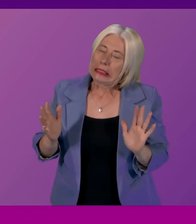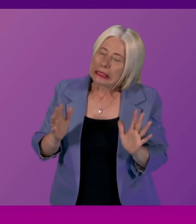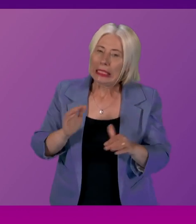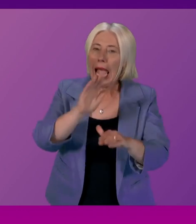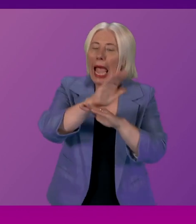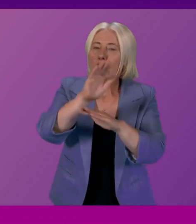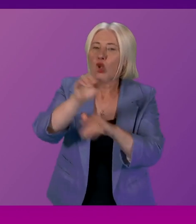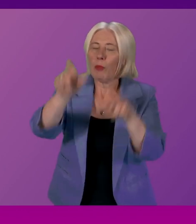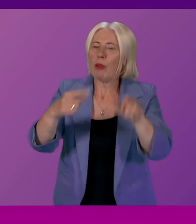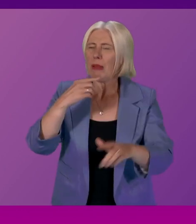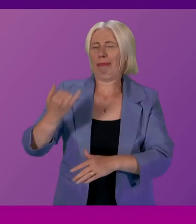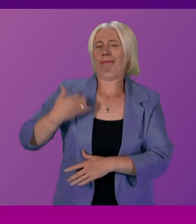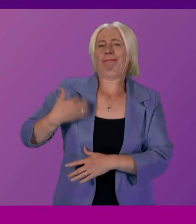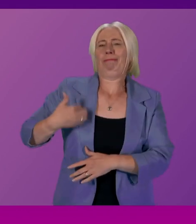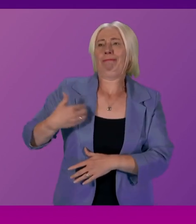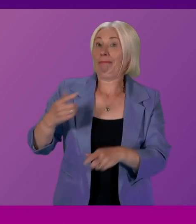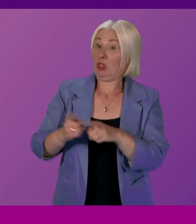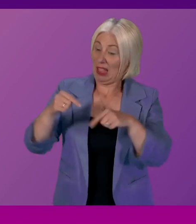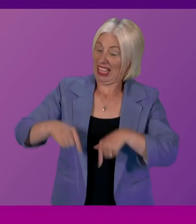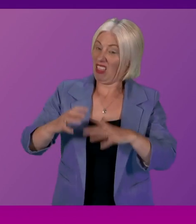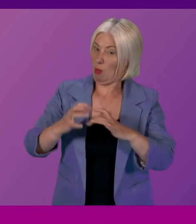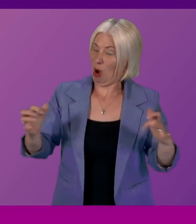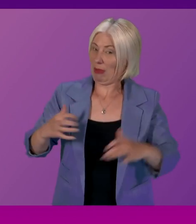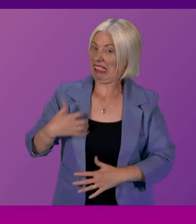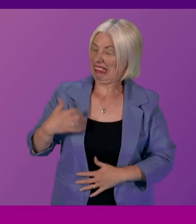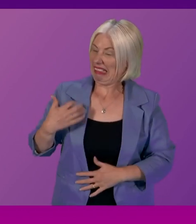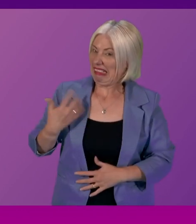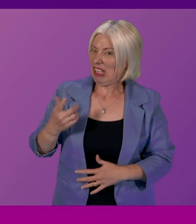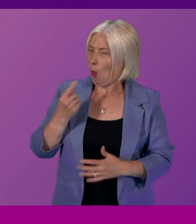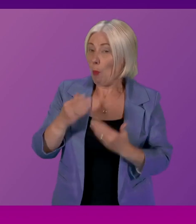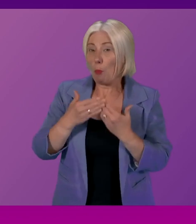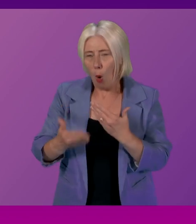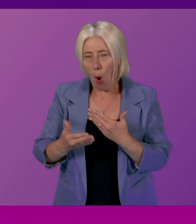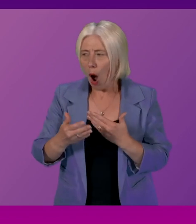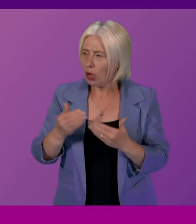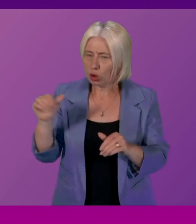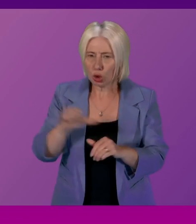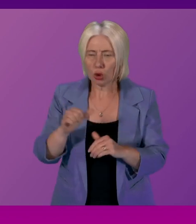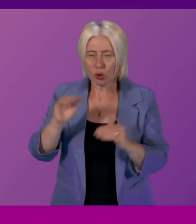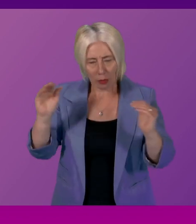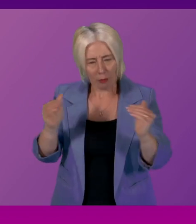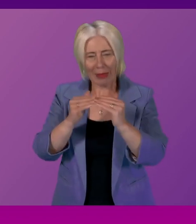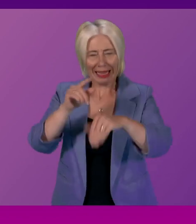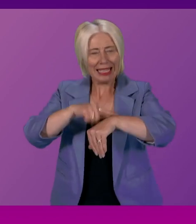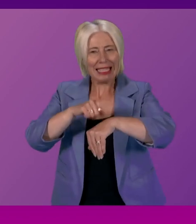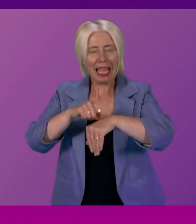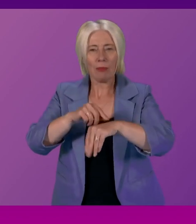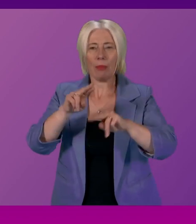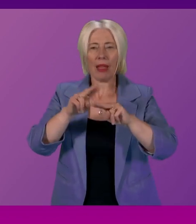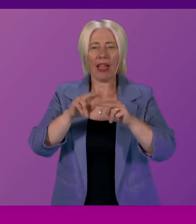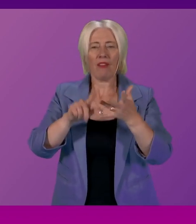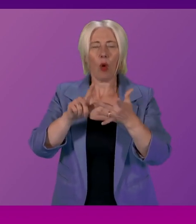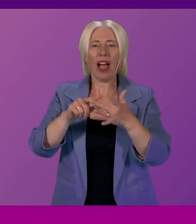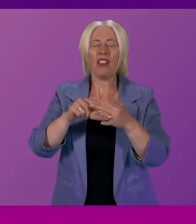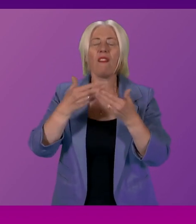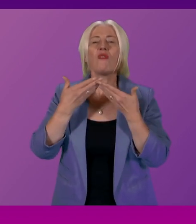external commentary as well as internal commentary in this Parliament around what more we can do in relation to meet those targets around freedom of information requests. So I've asked the Minister for